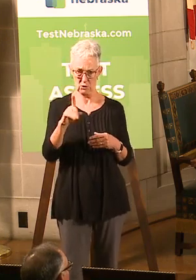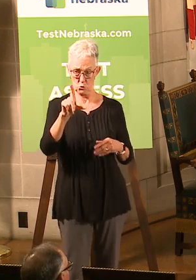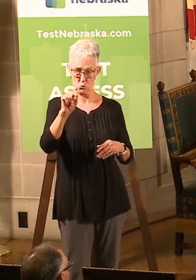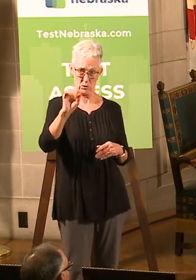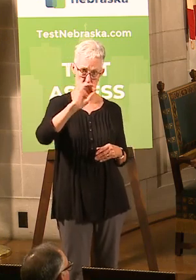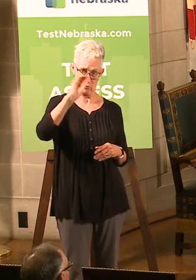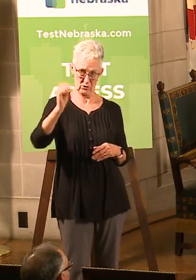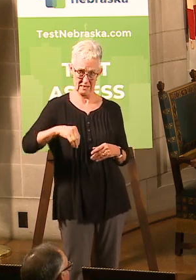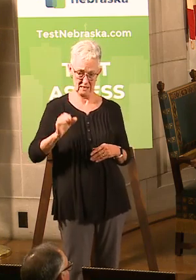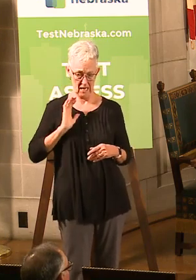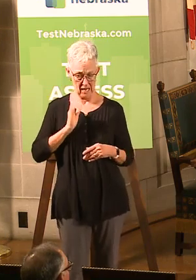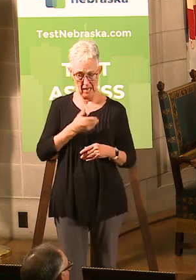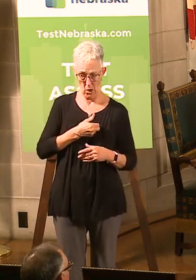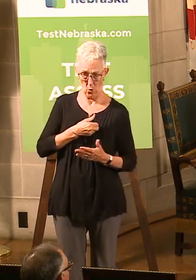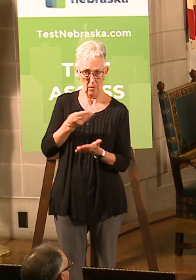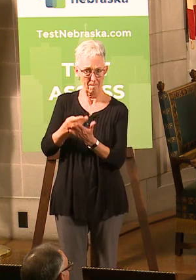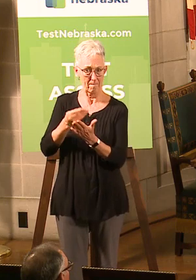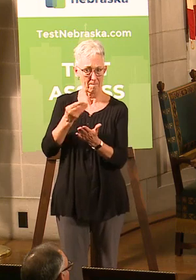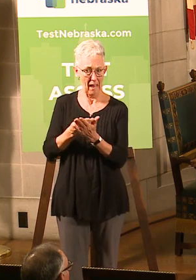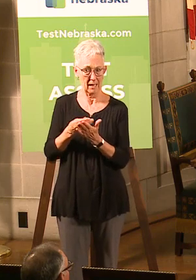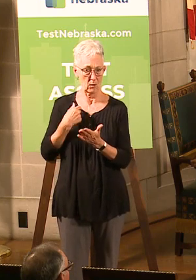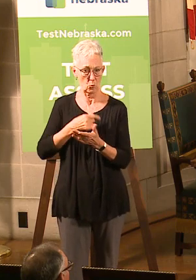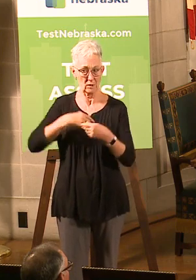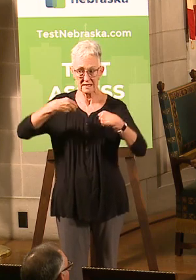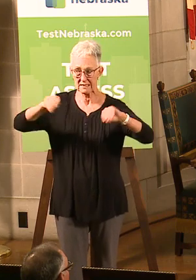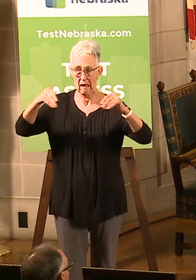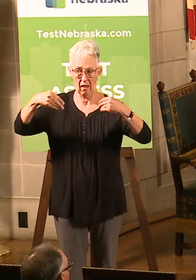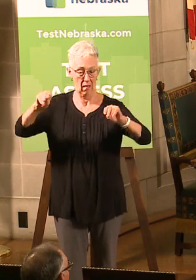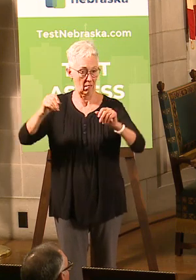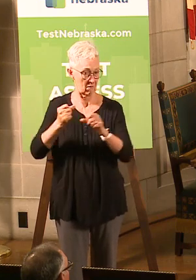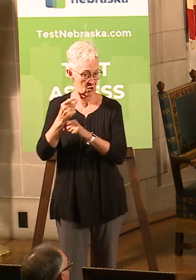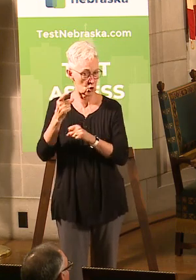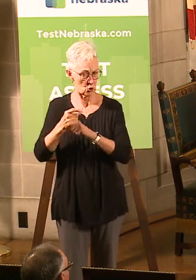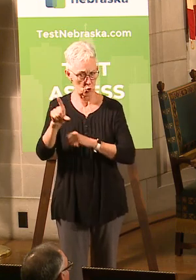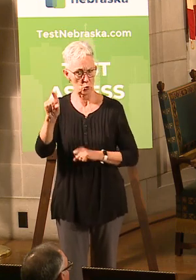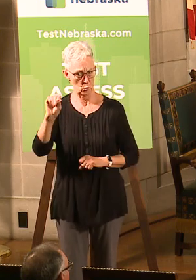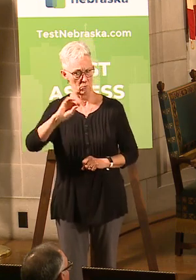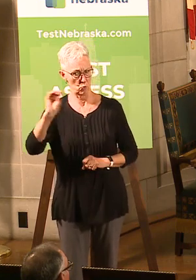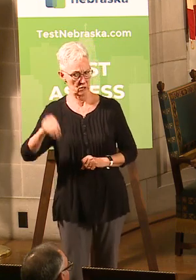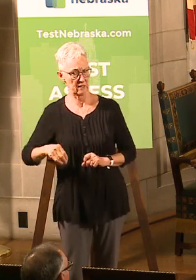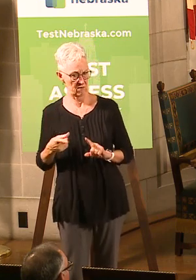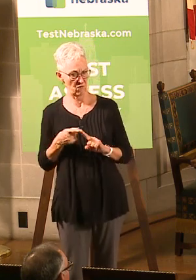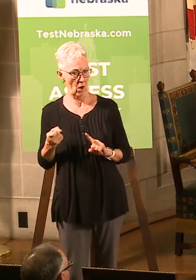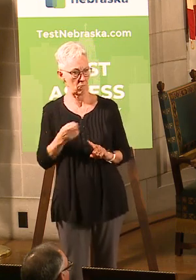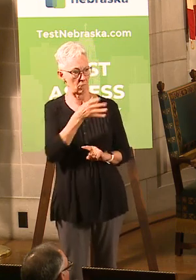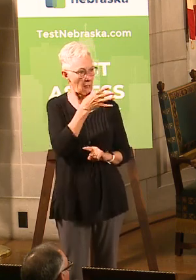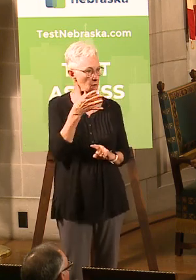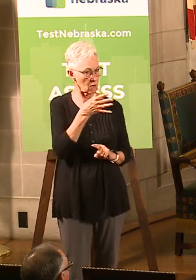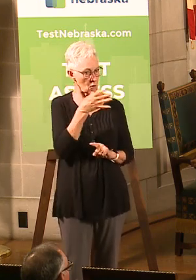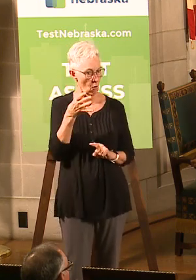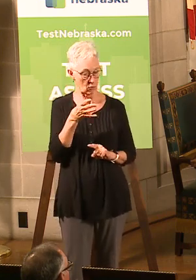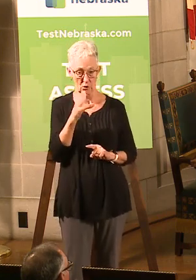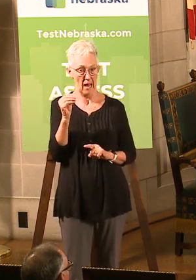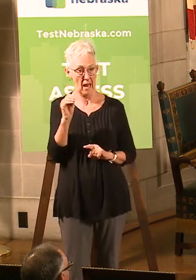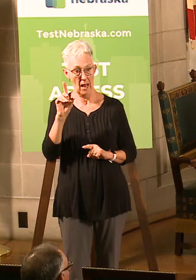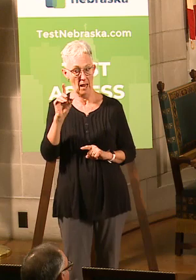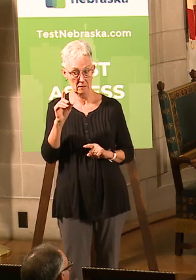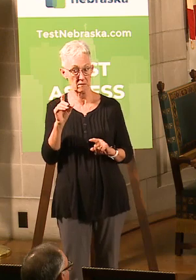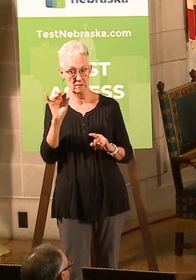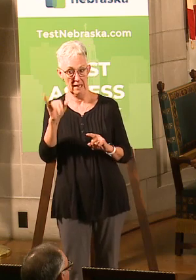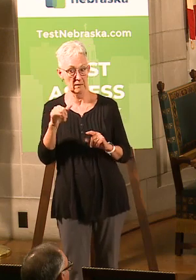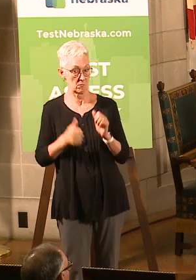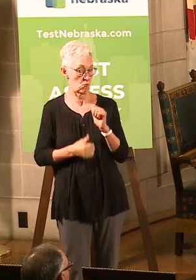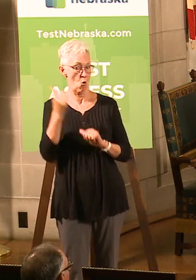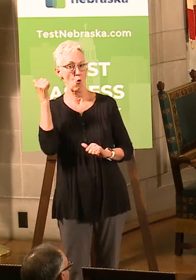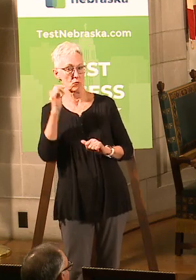Nebraska's GDP. And the biggest sector for Nebraska agriculture is our cattle. And the other livestock